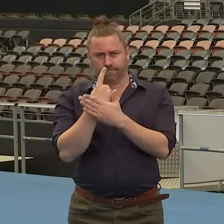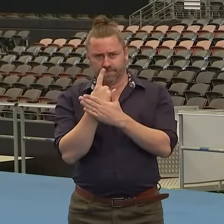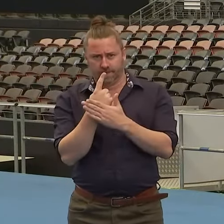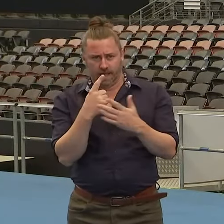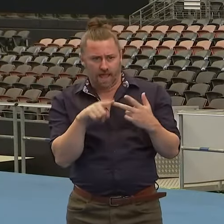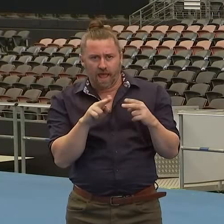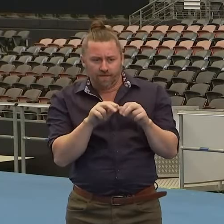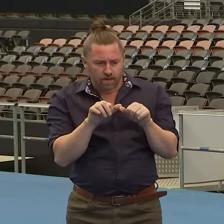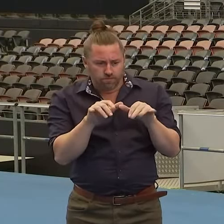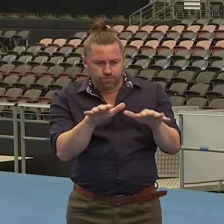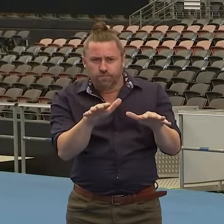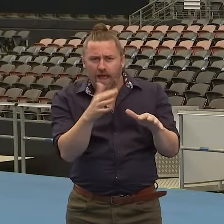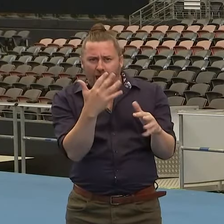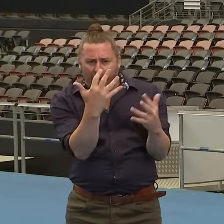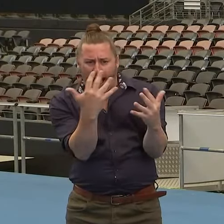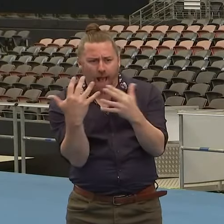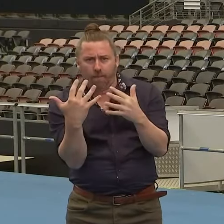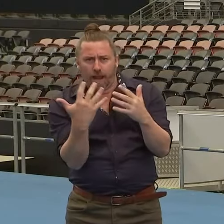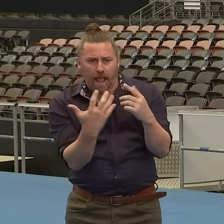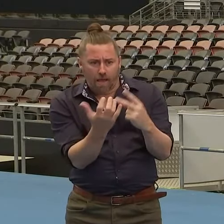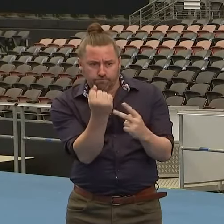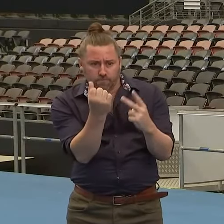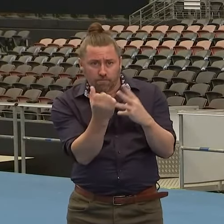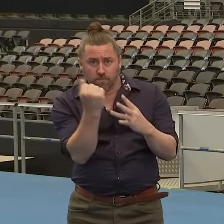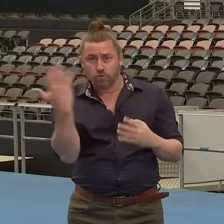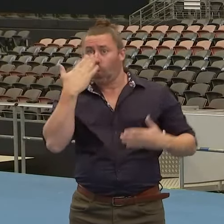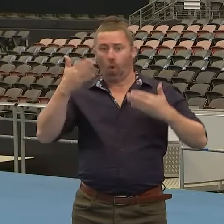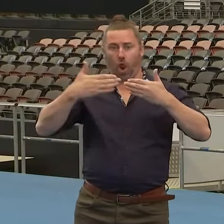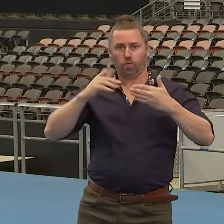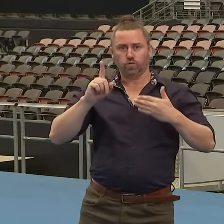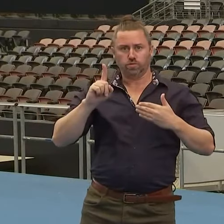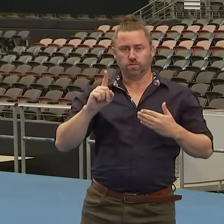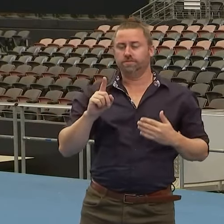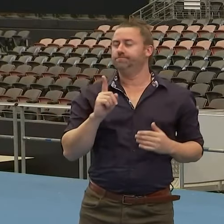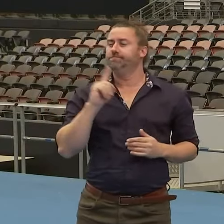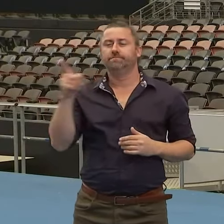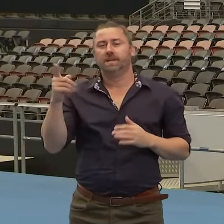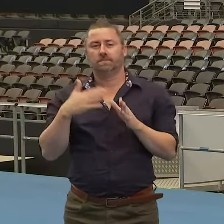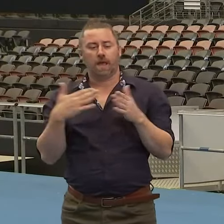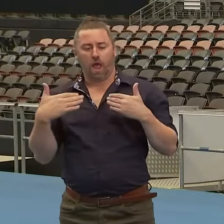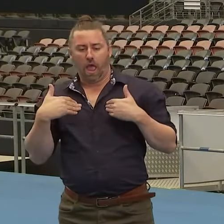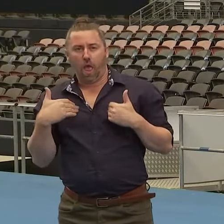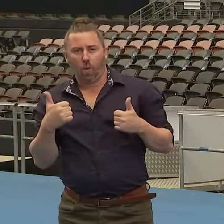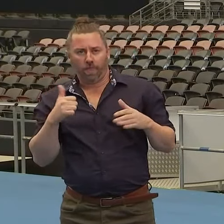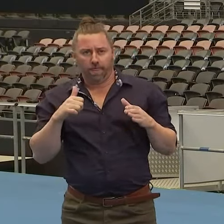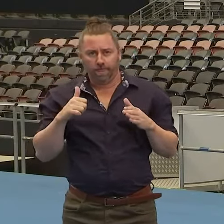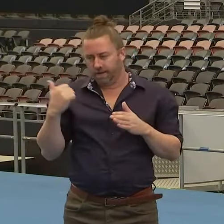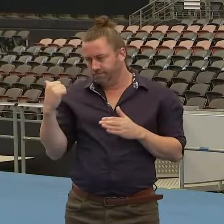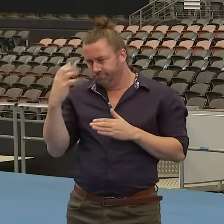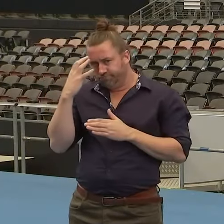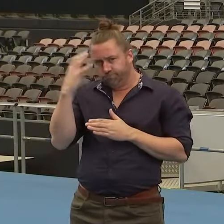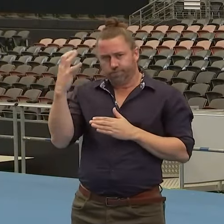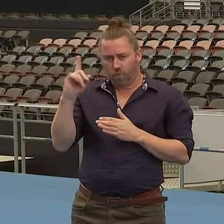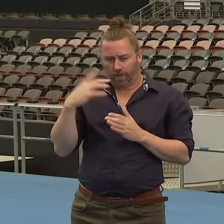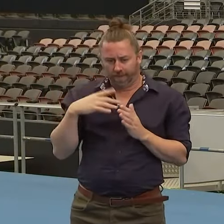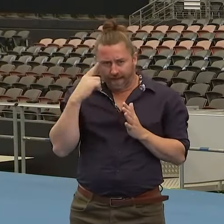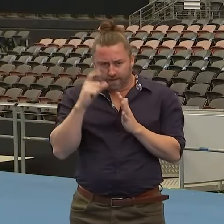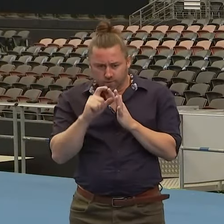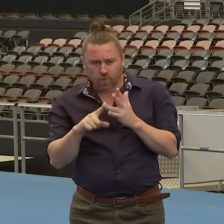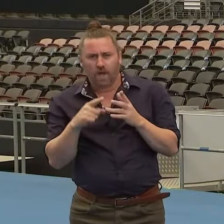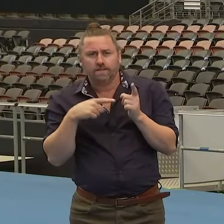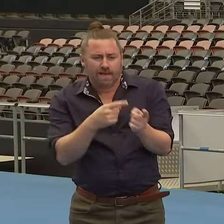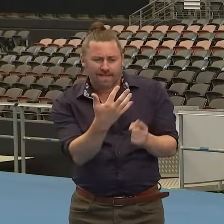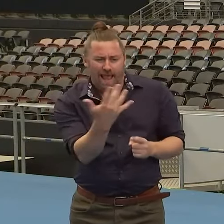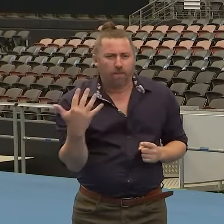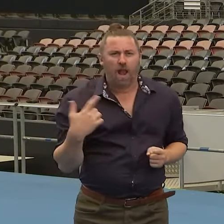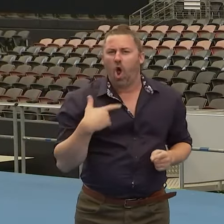outbreak? Do you have a threshold? No, that will be based upon the health advice. That will be based upon the breakout at the time. You